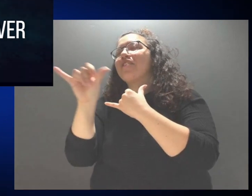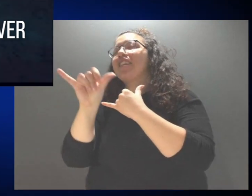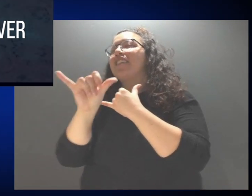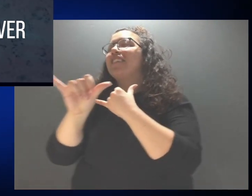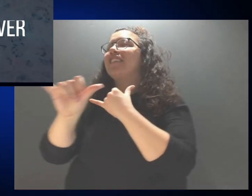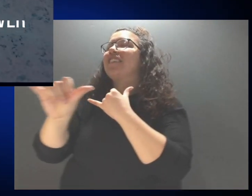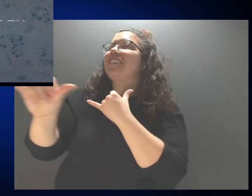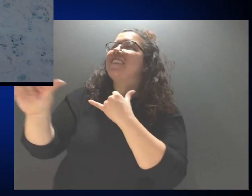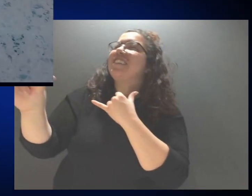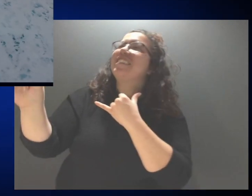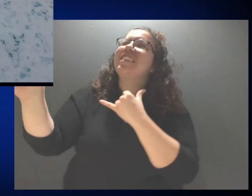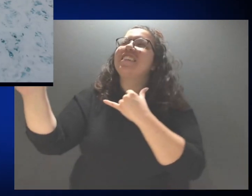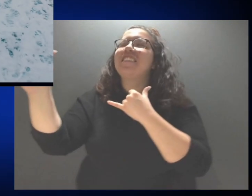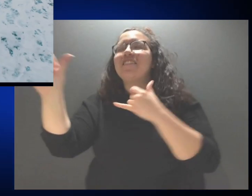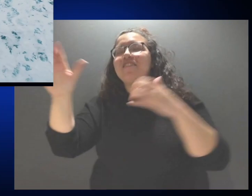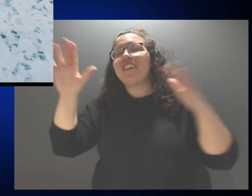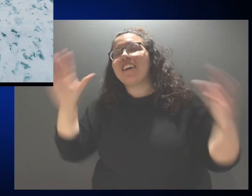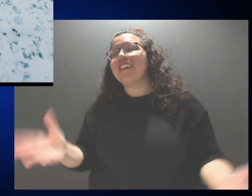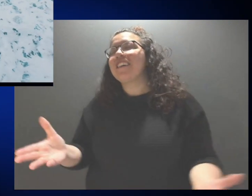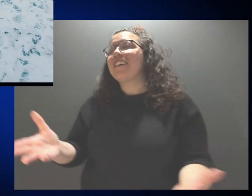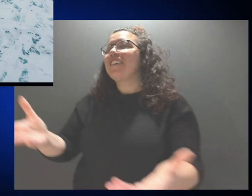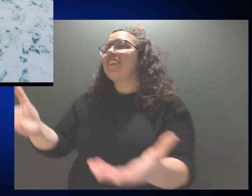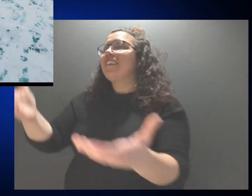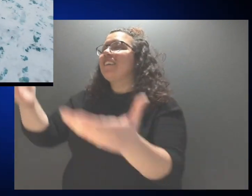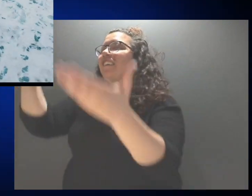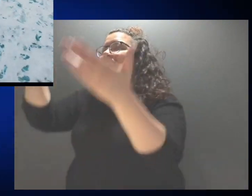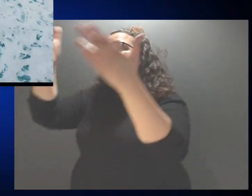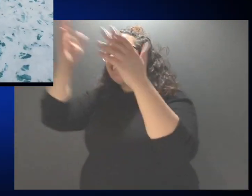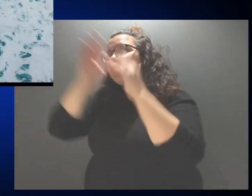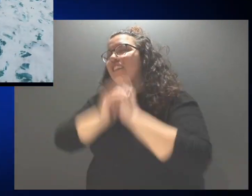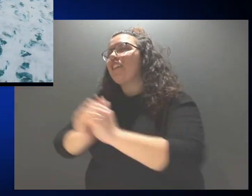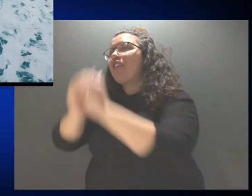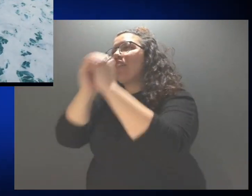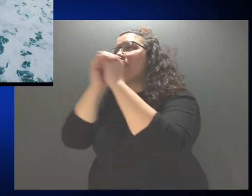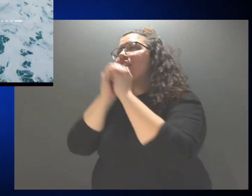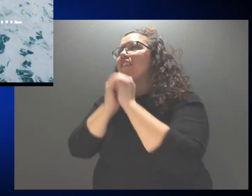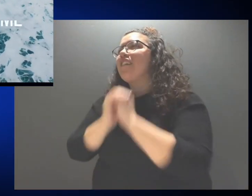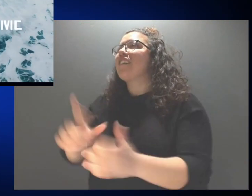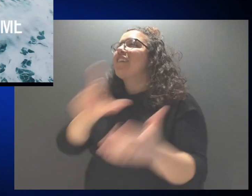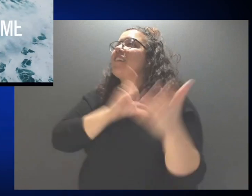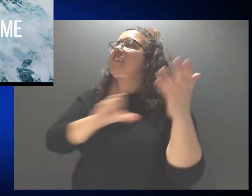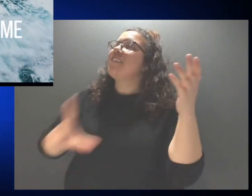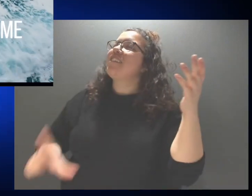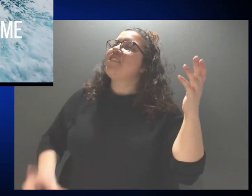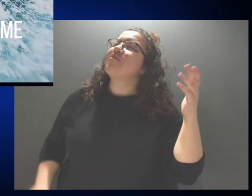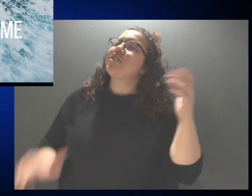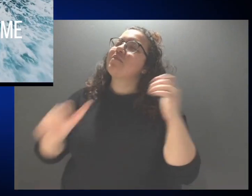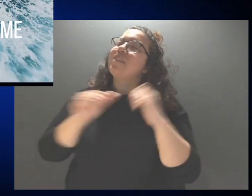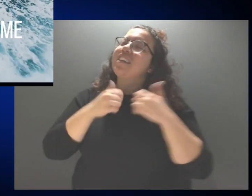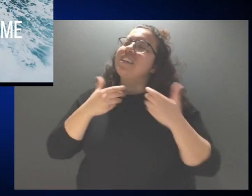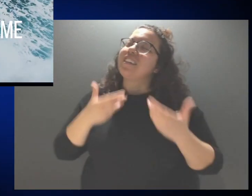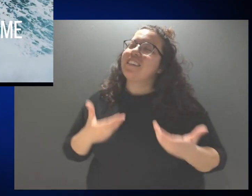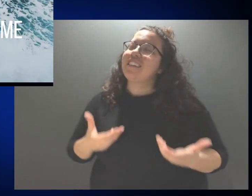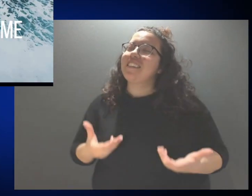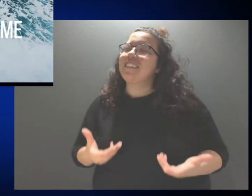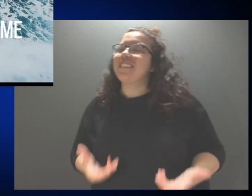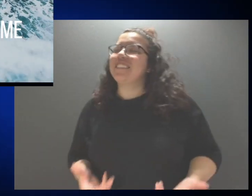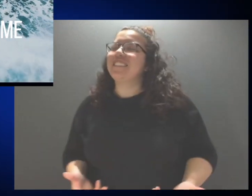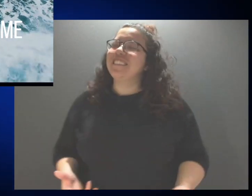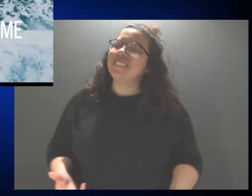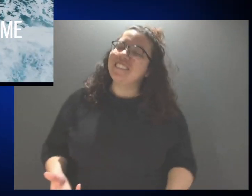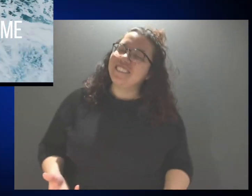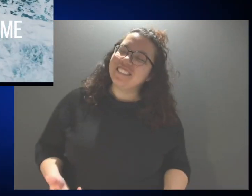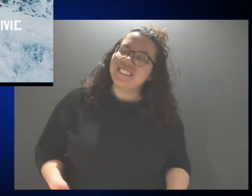Like a bomb Like a fire Glorify the with me